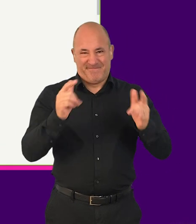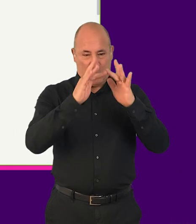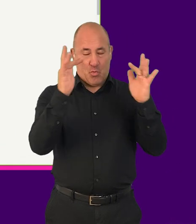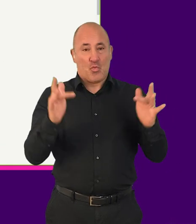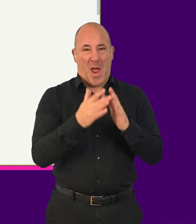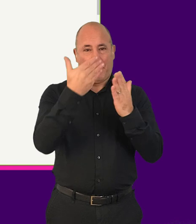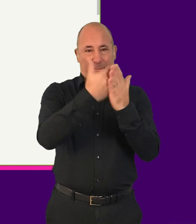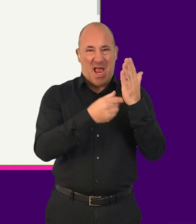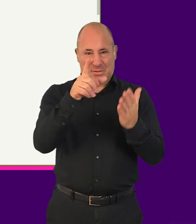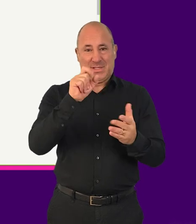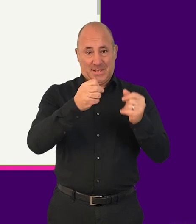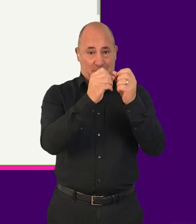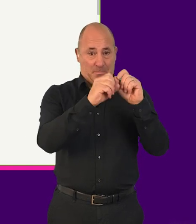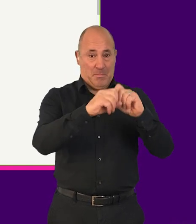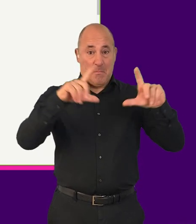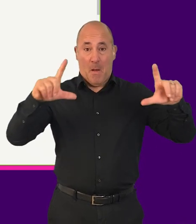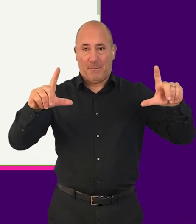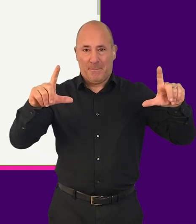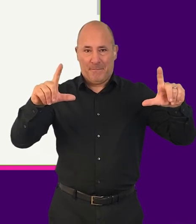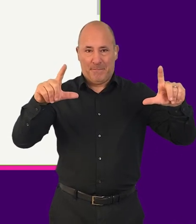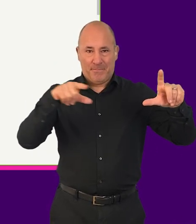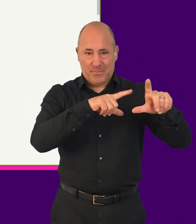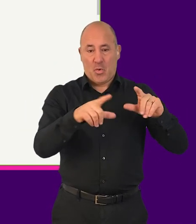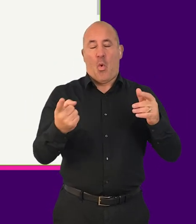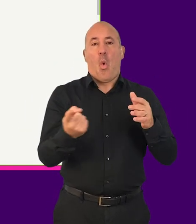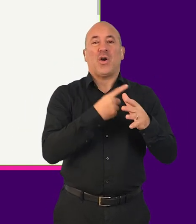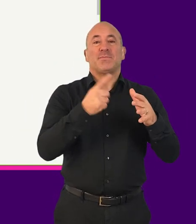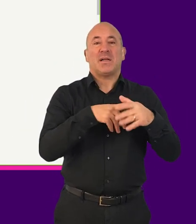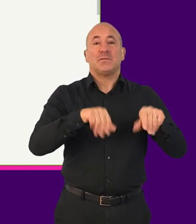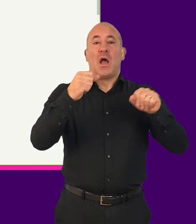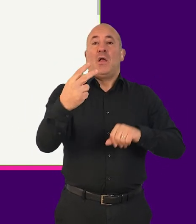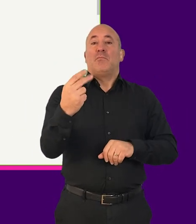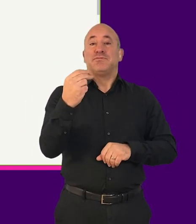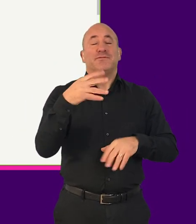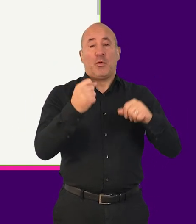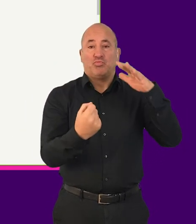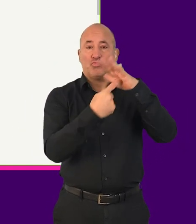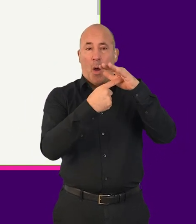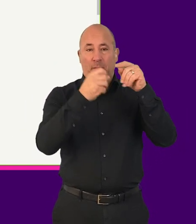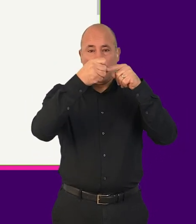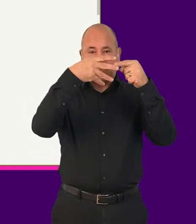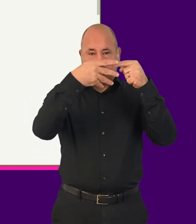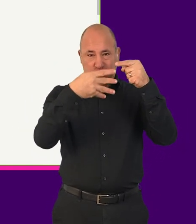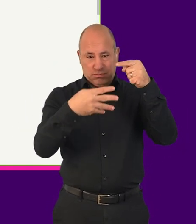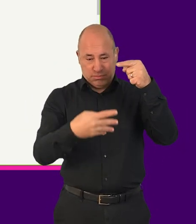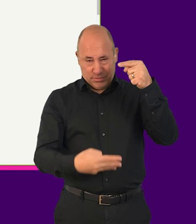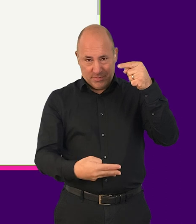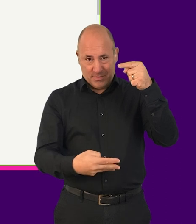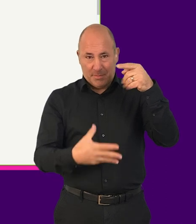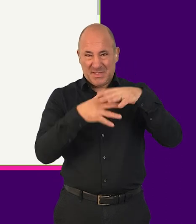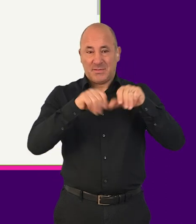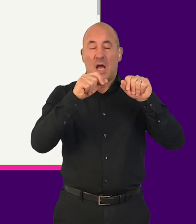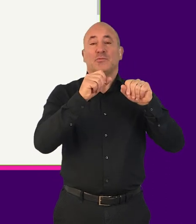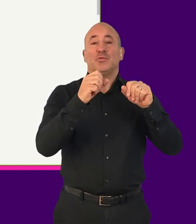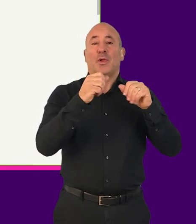When opening a web page, screen readers will automatically read the page from top to bottom, starting with the page title.